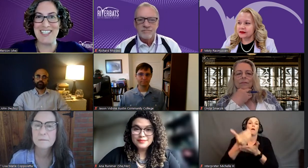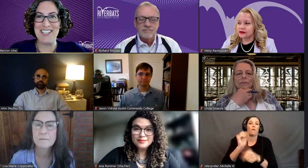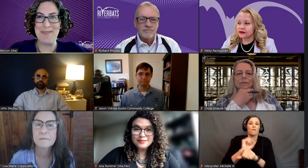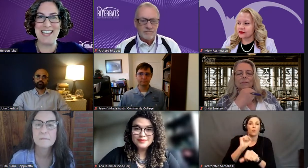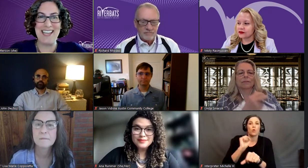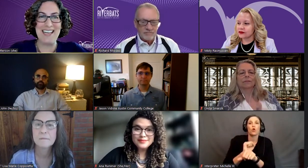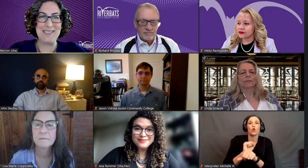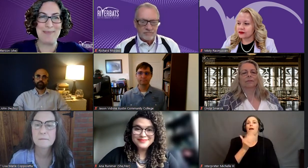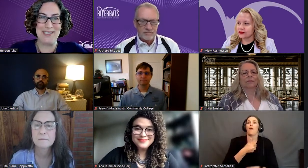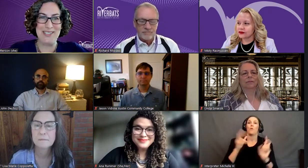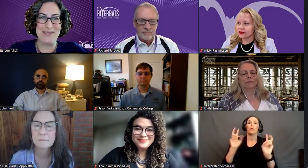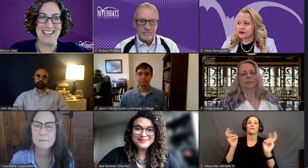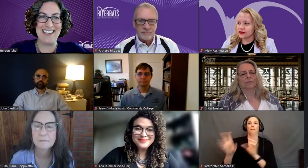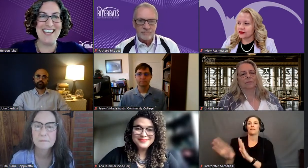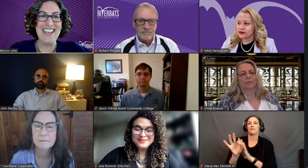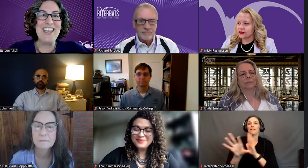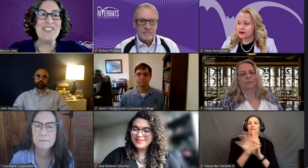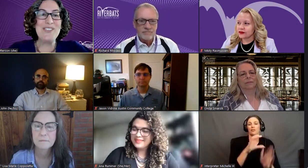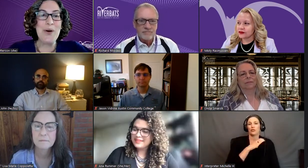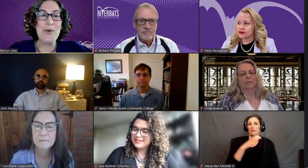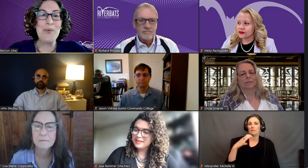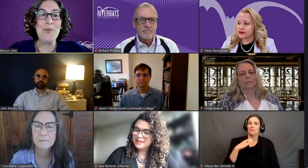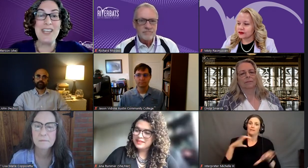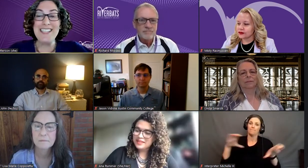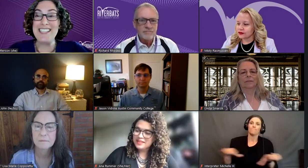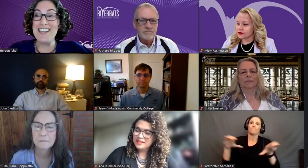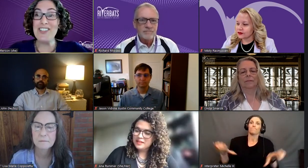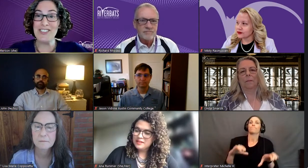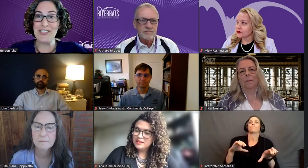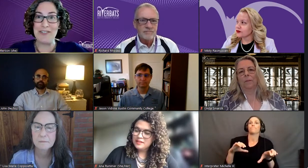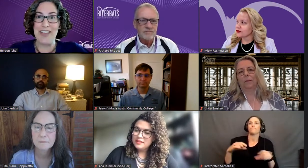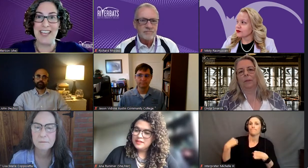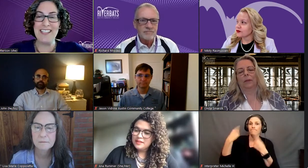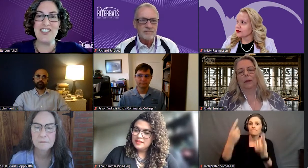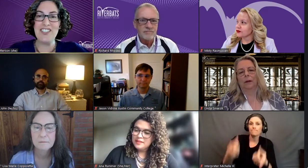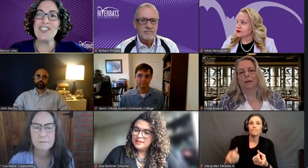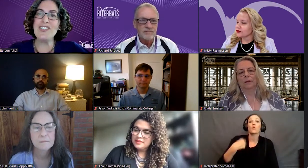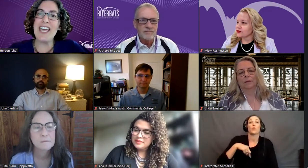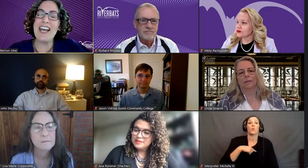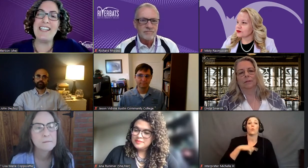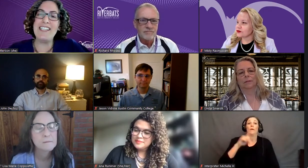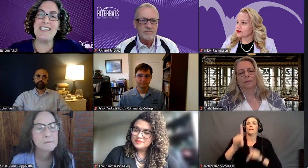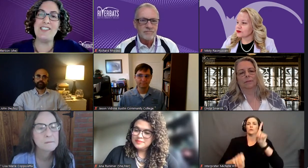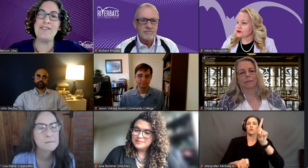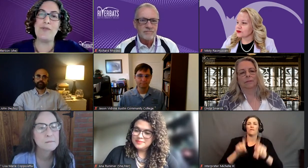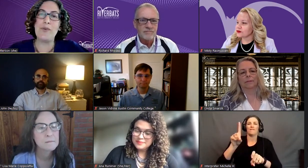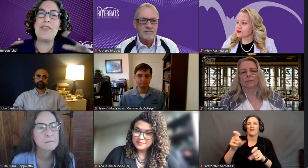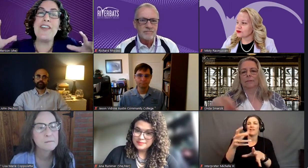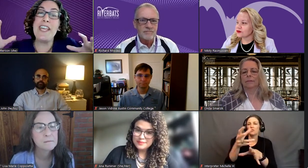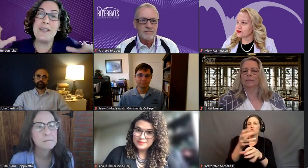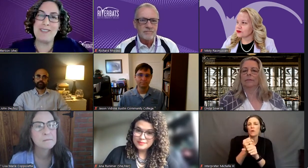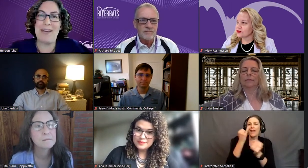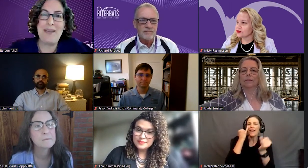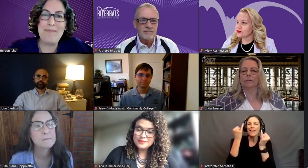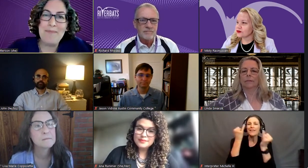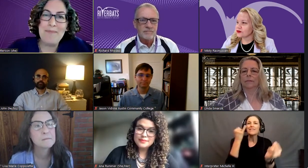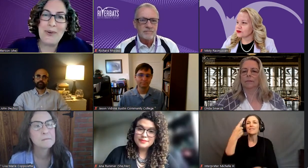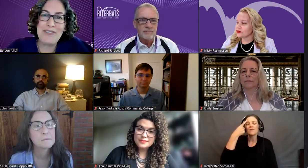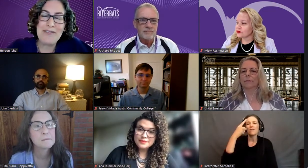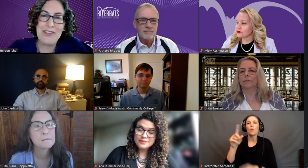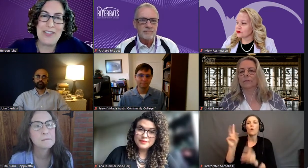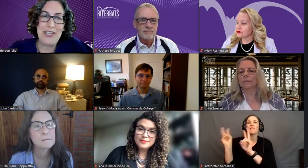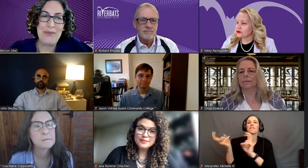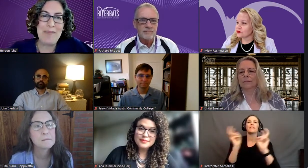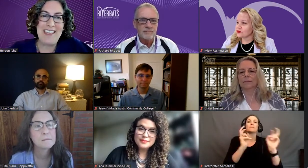selection committee has been doing. So we did a survey to just get ideas for themes that might be